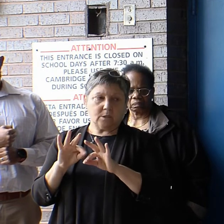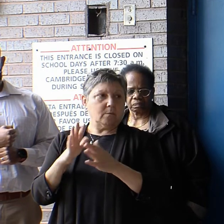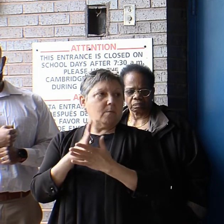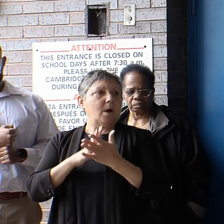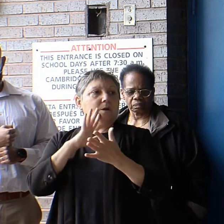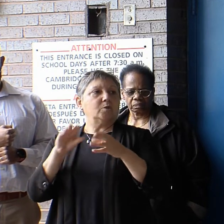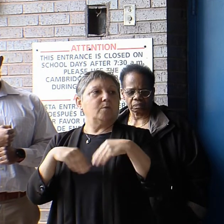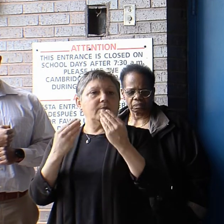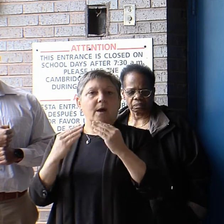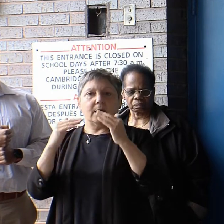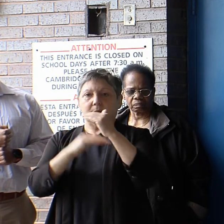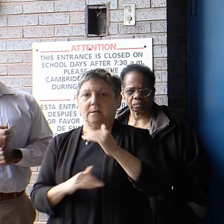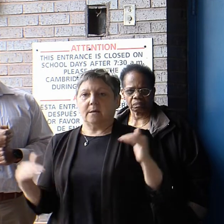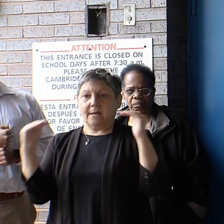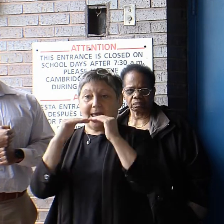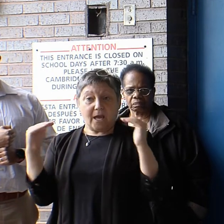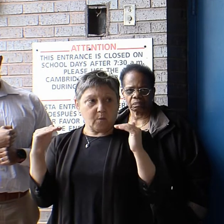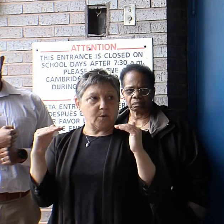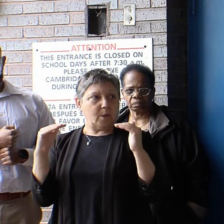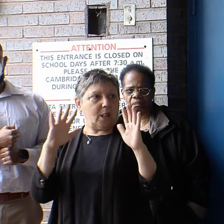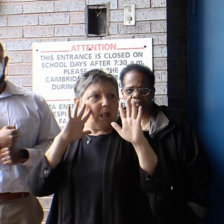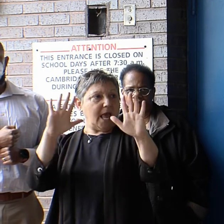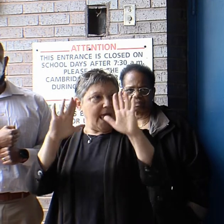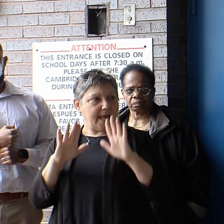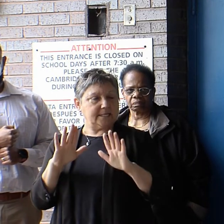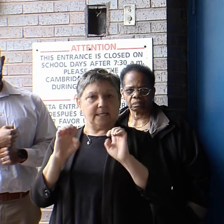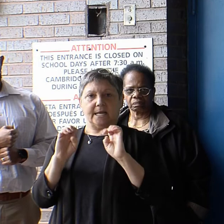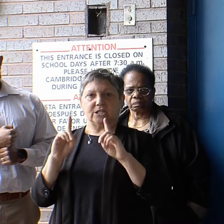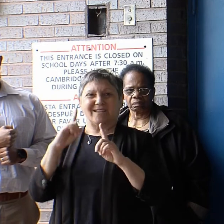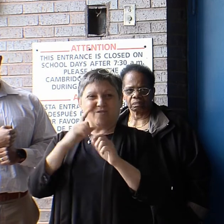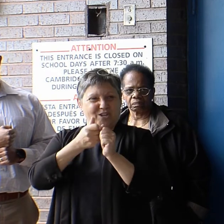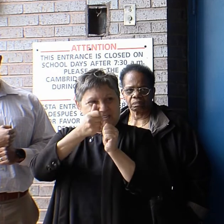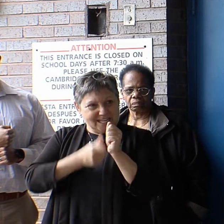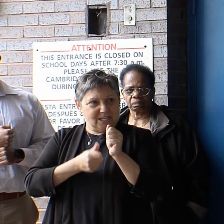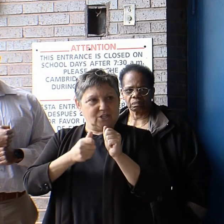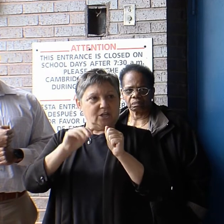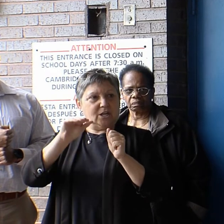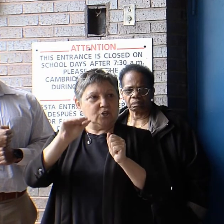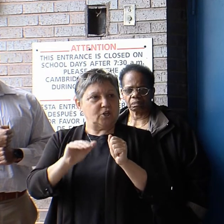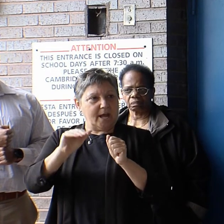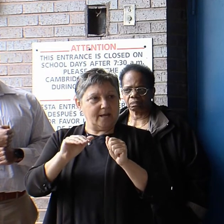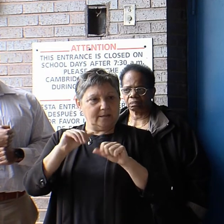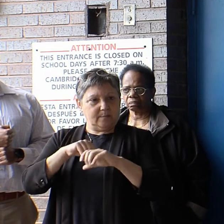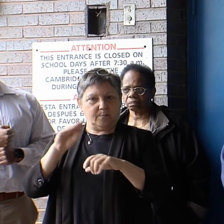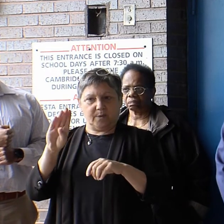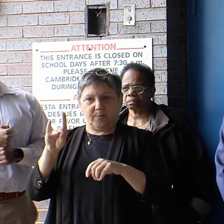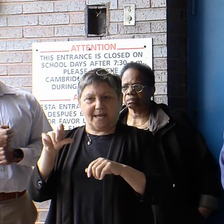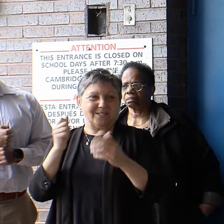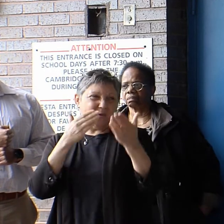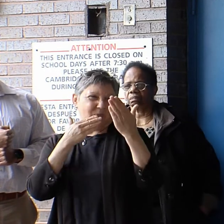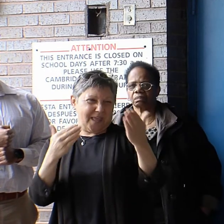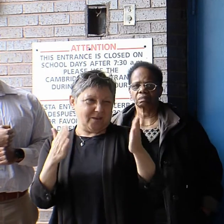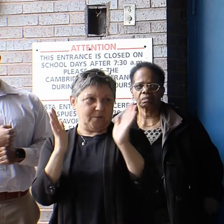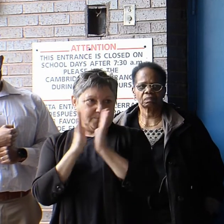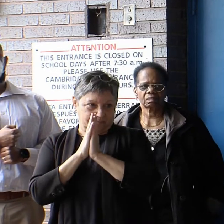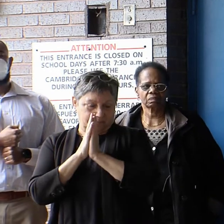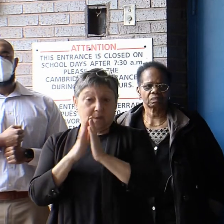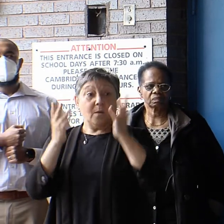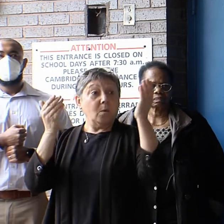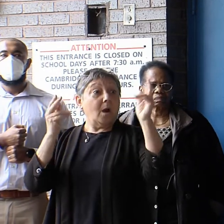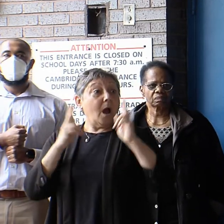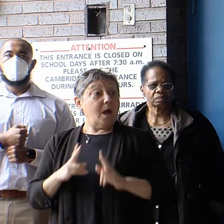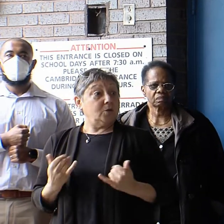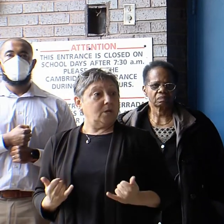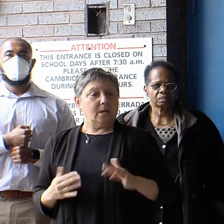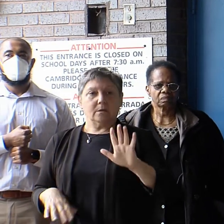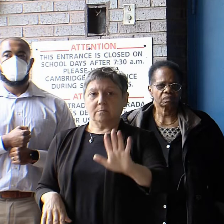providing an equitable, excellent education for each and every child in the Boston Public Schools. So thank you for that. We are privileged today to have